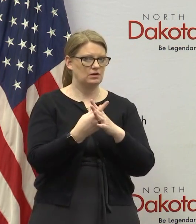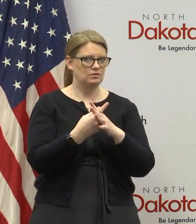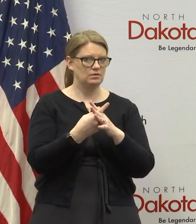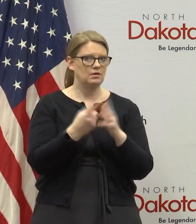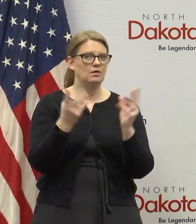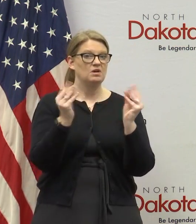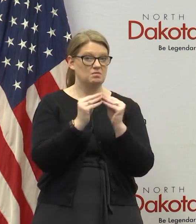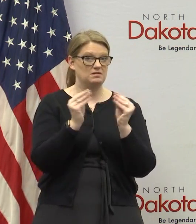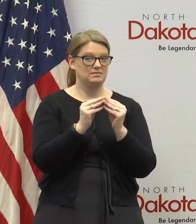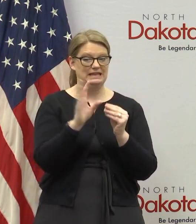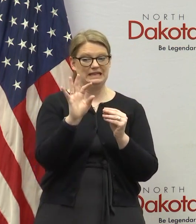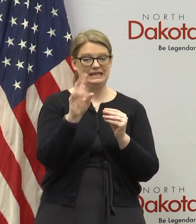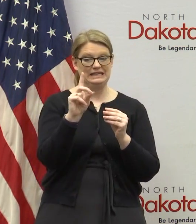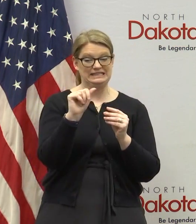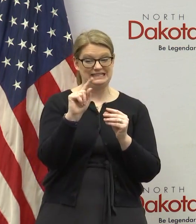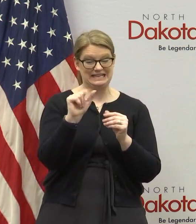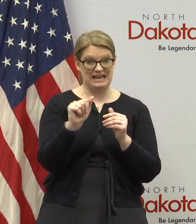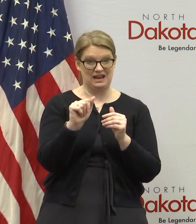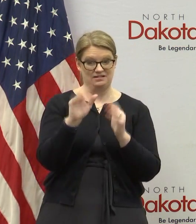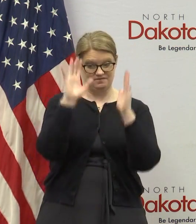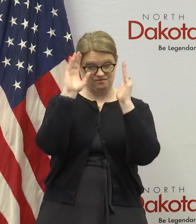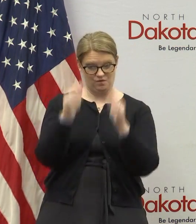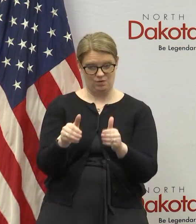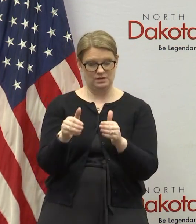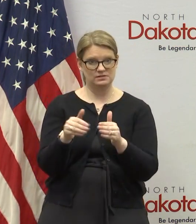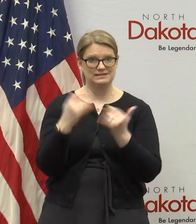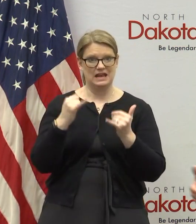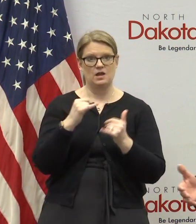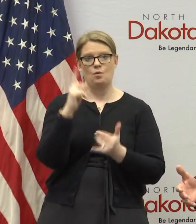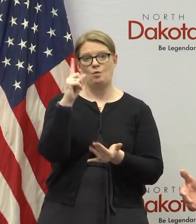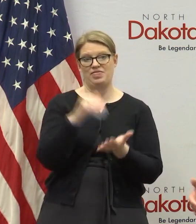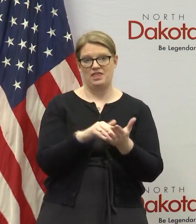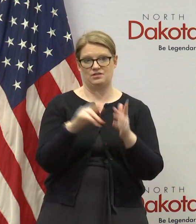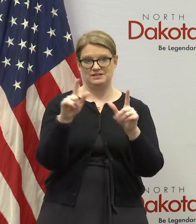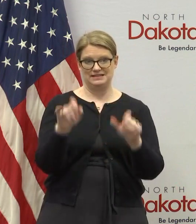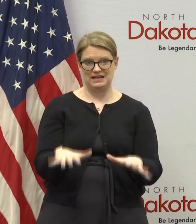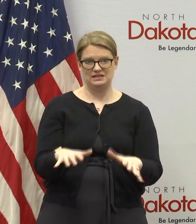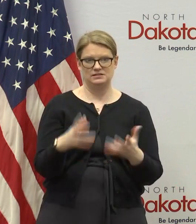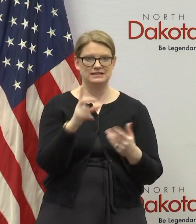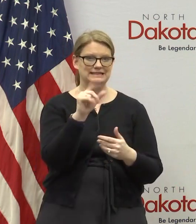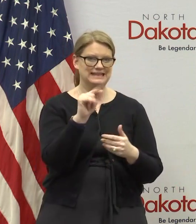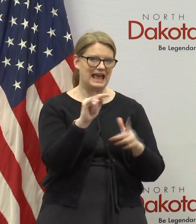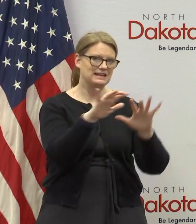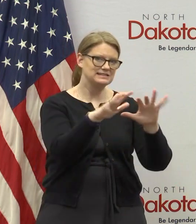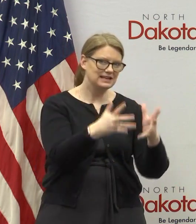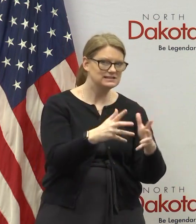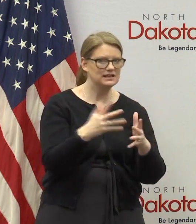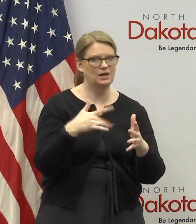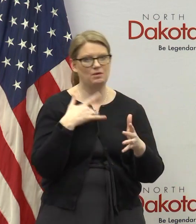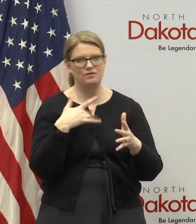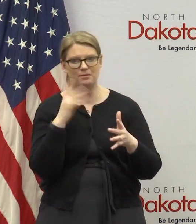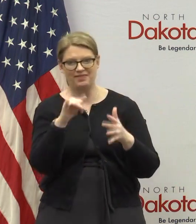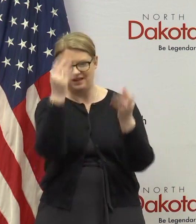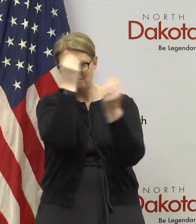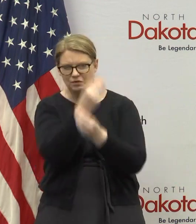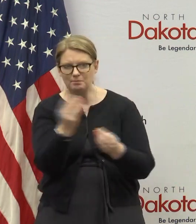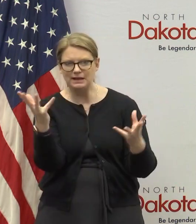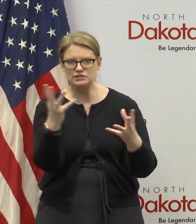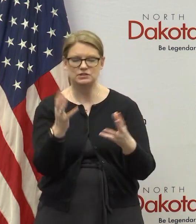want to be data driven now we're almost at a thousand tests uh what kind of data sets we'll be looking for how do we feel about the data well